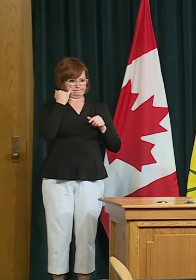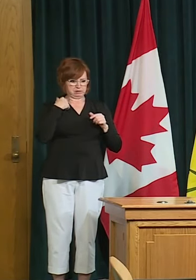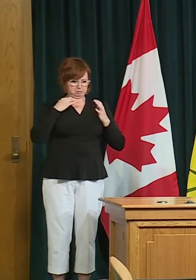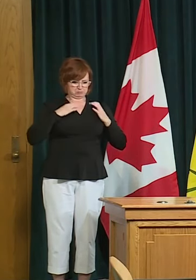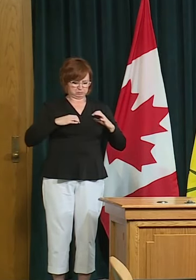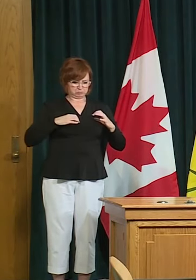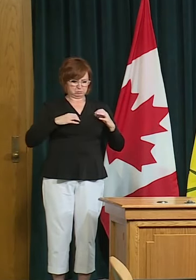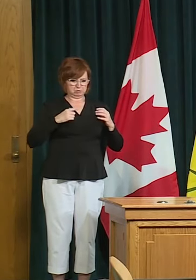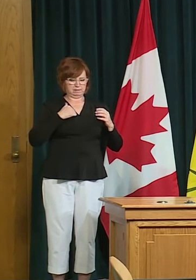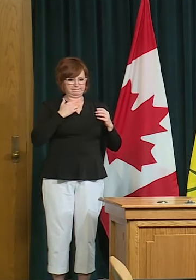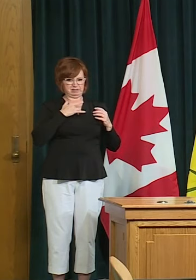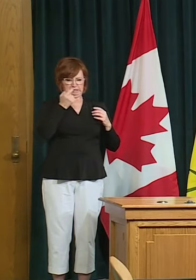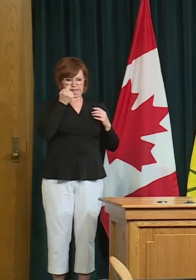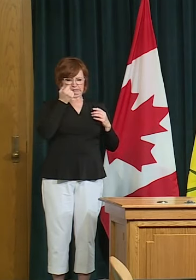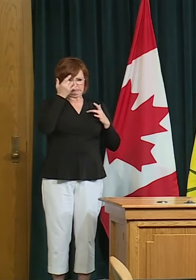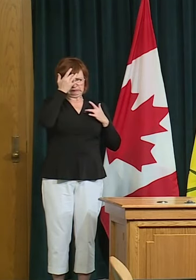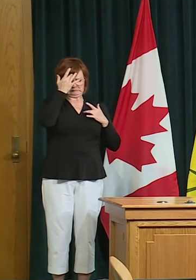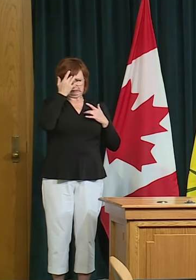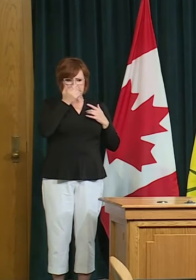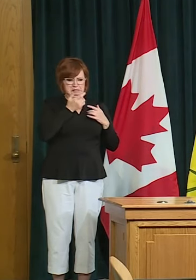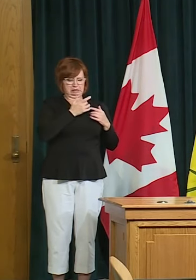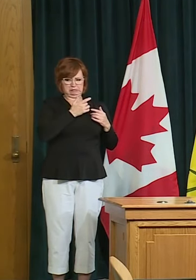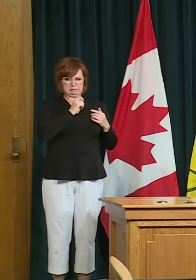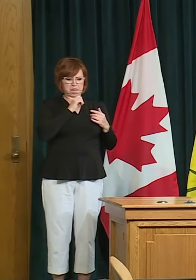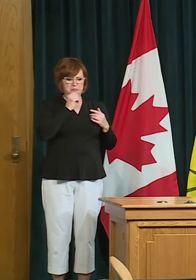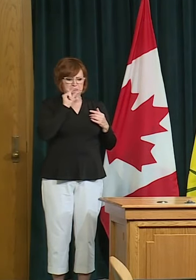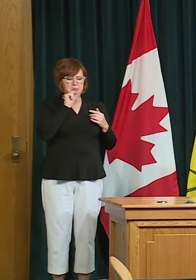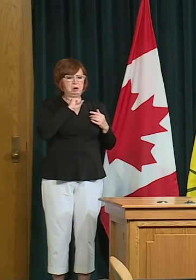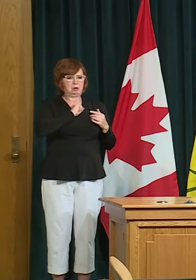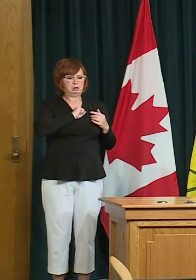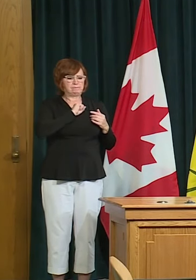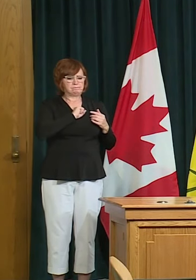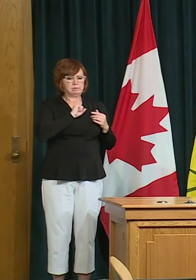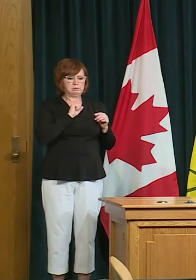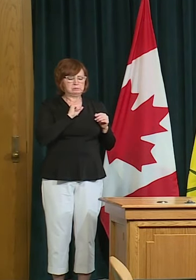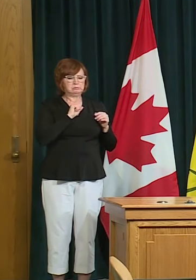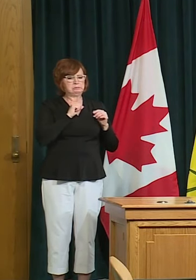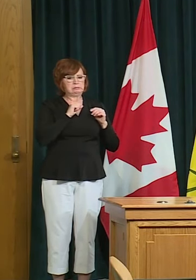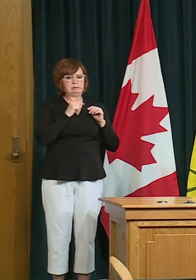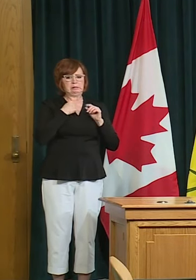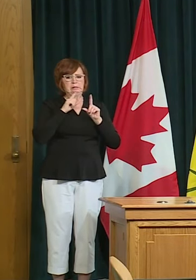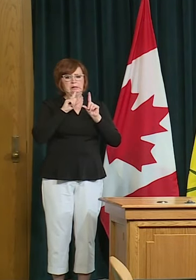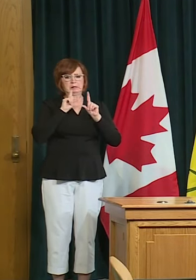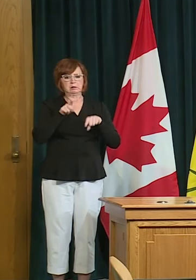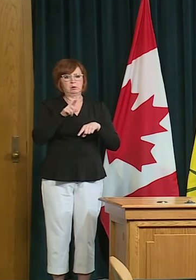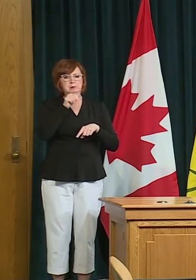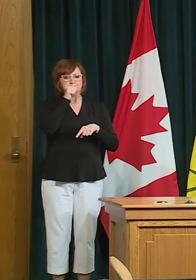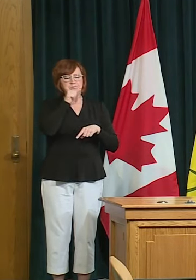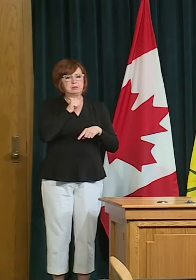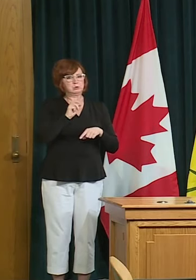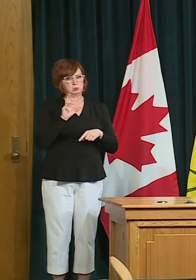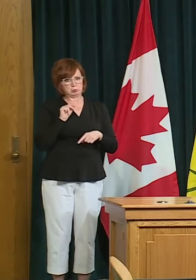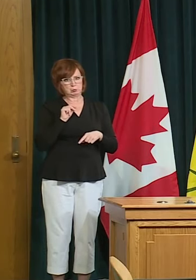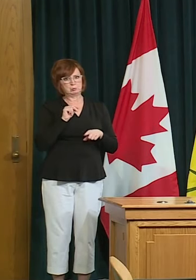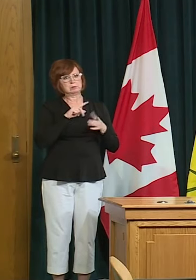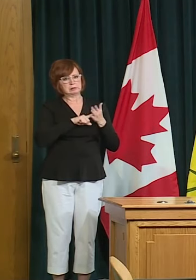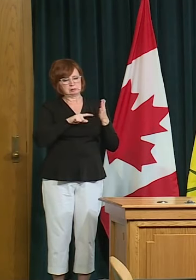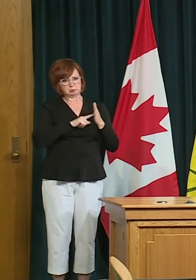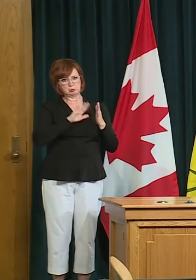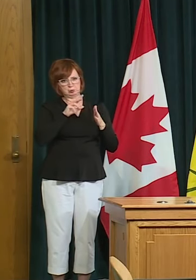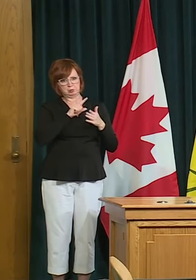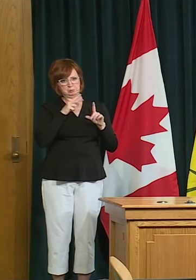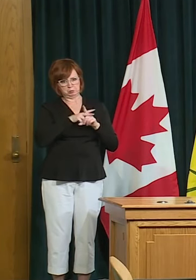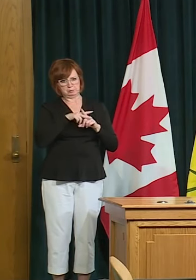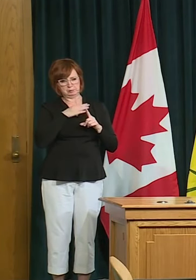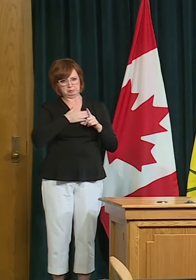not go rebook your appointment get yourself tested secondly when you do go if you have an option